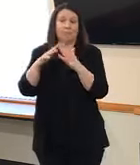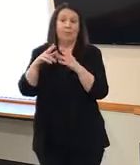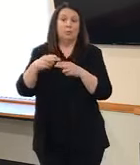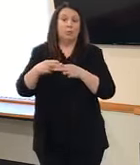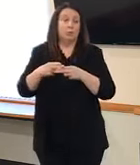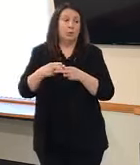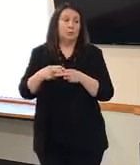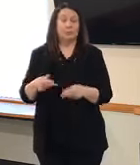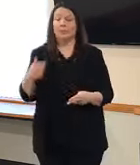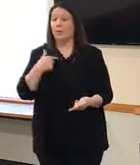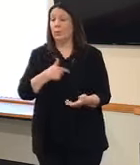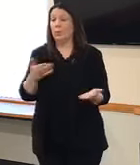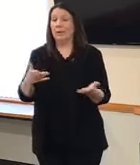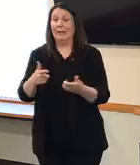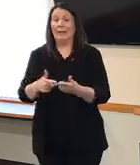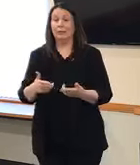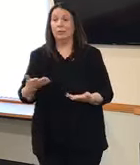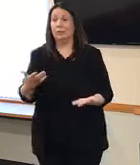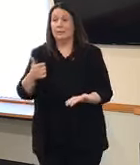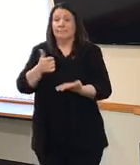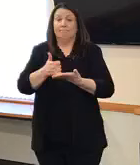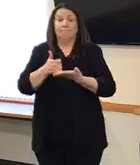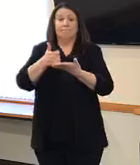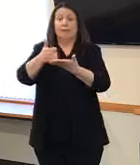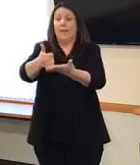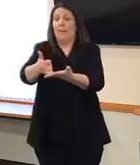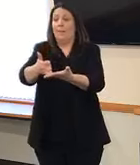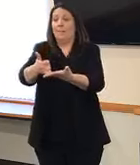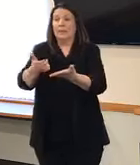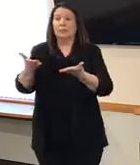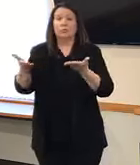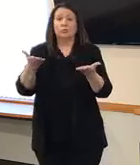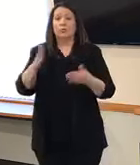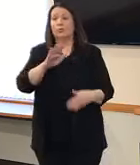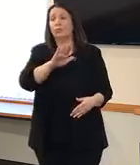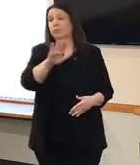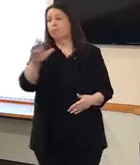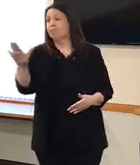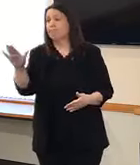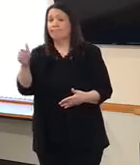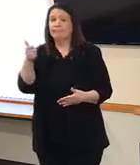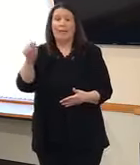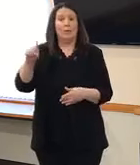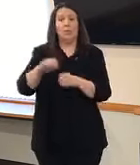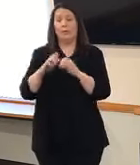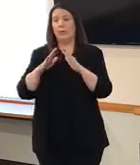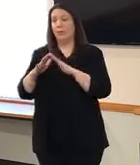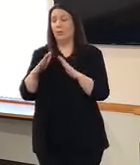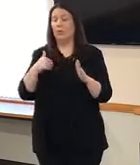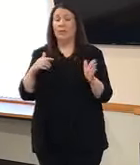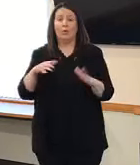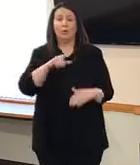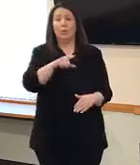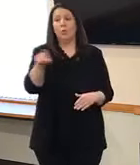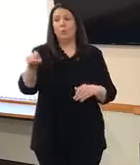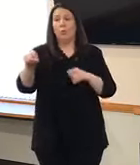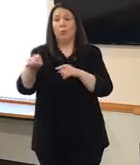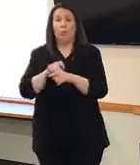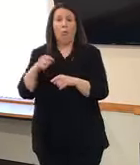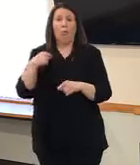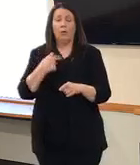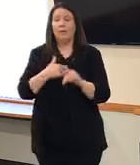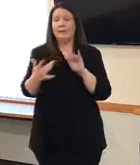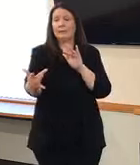So we are here to serve the community in any way we can. We please encourage you to reach out to us.